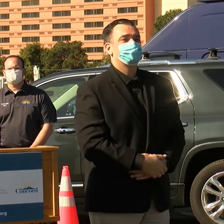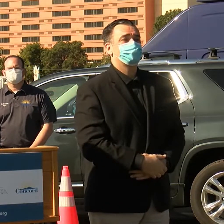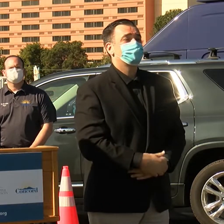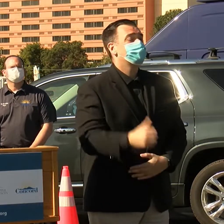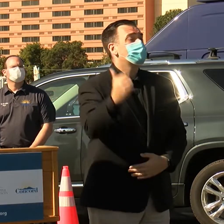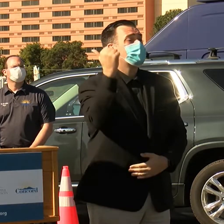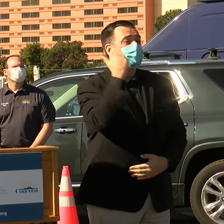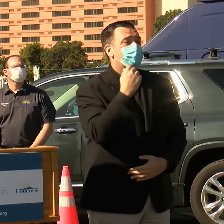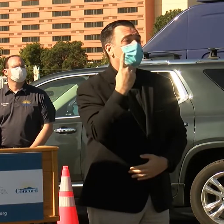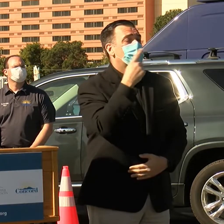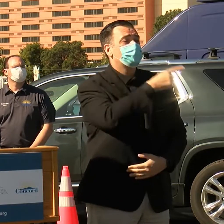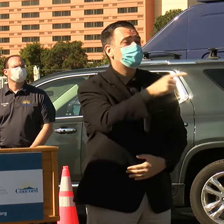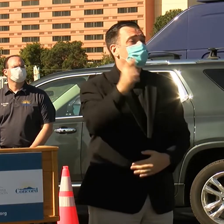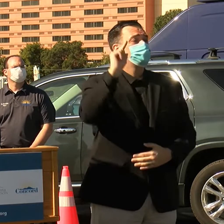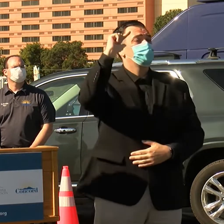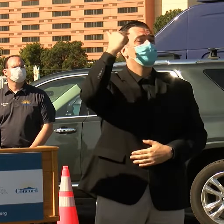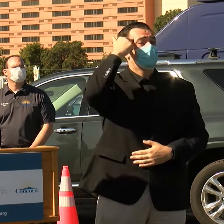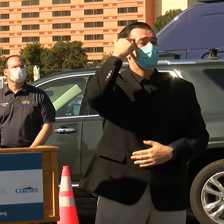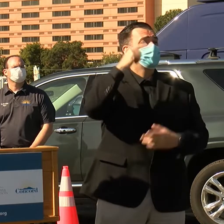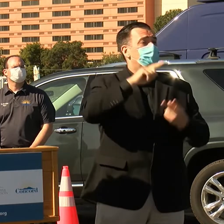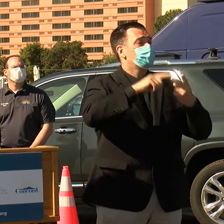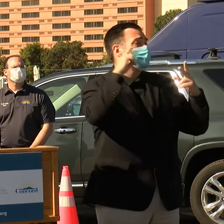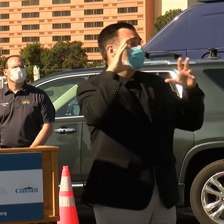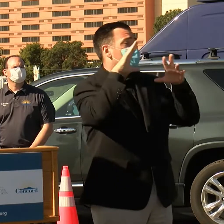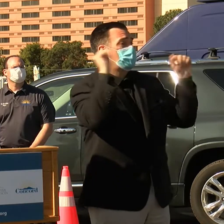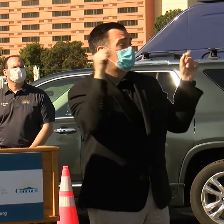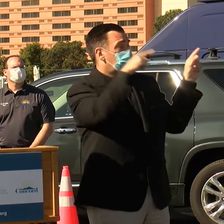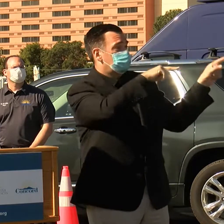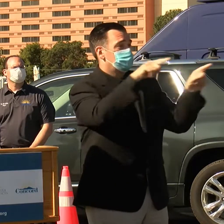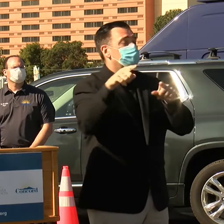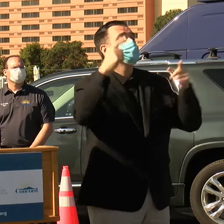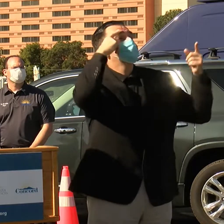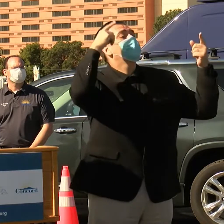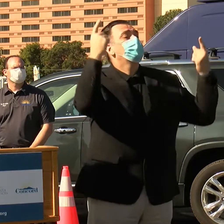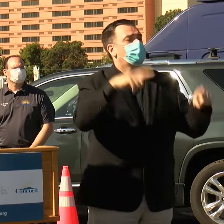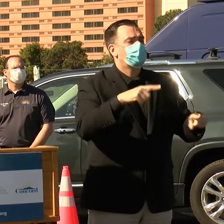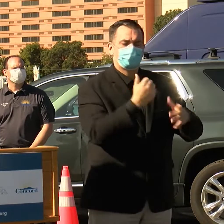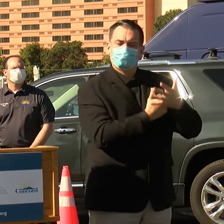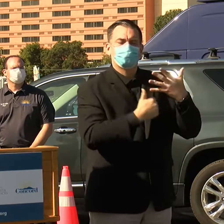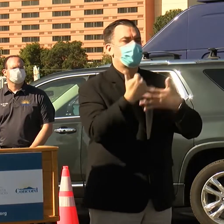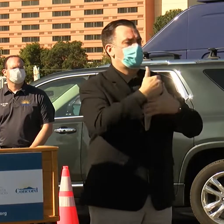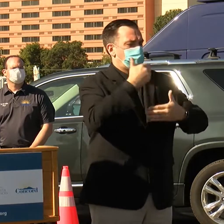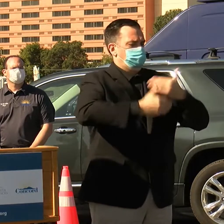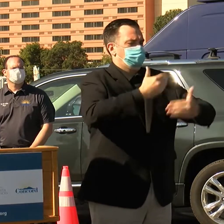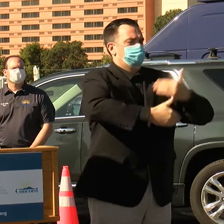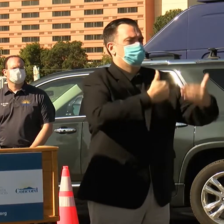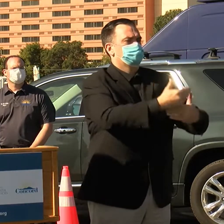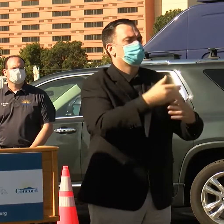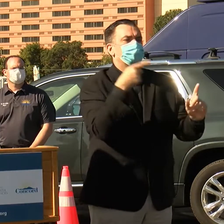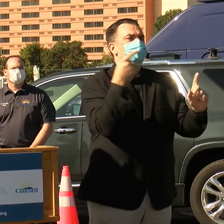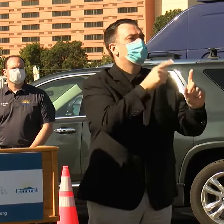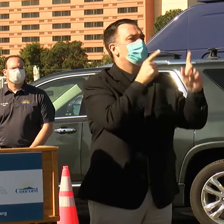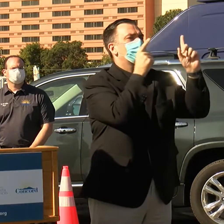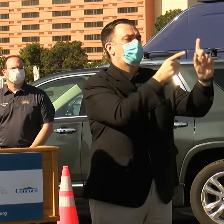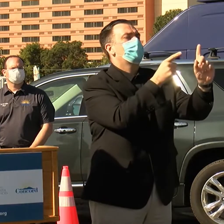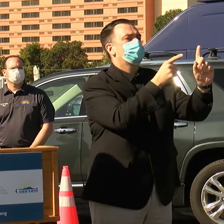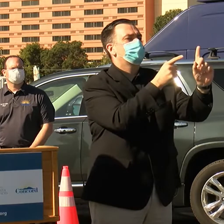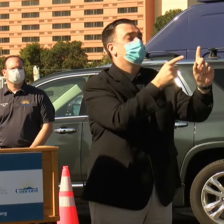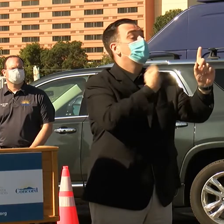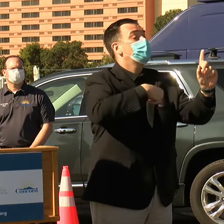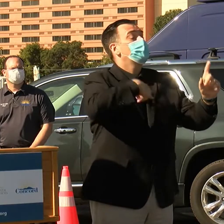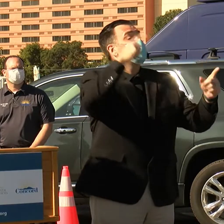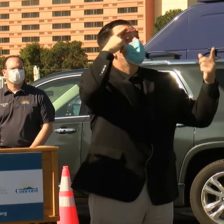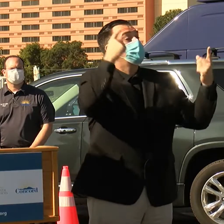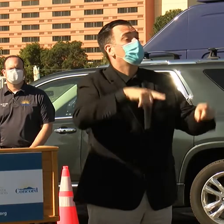Everyone from our governor to our president agree that it's a priority to move quickly towards this goal. We agree,